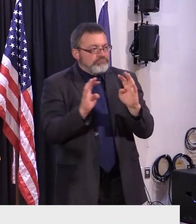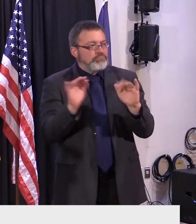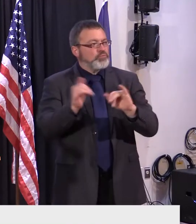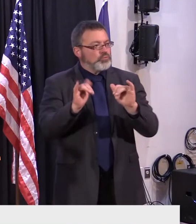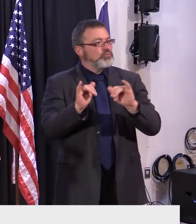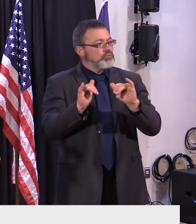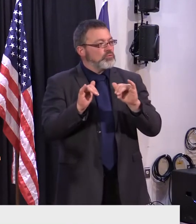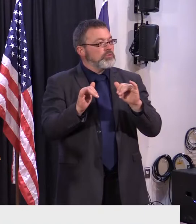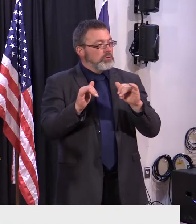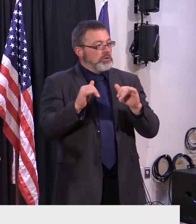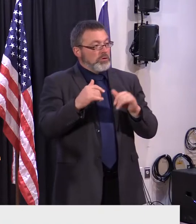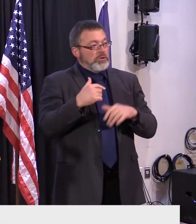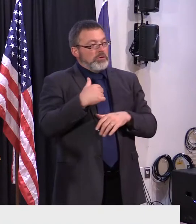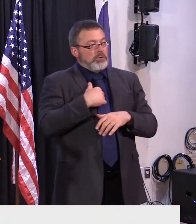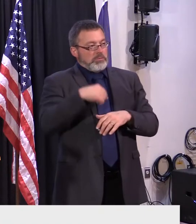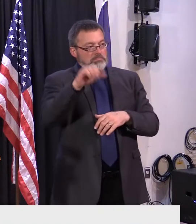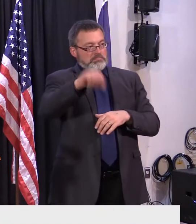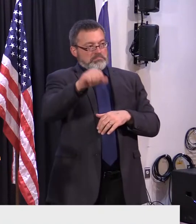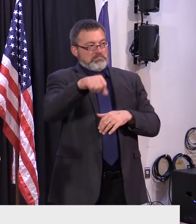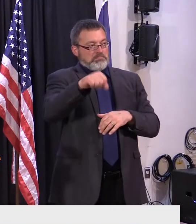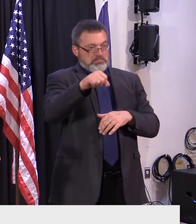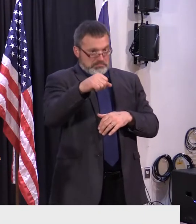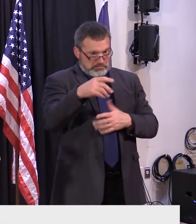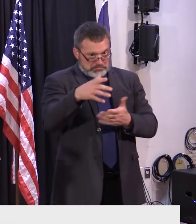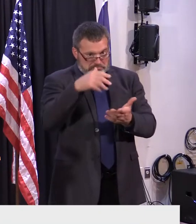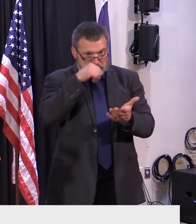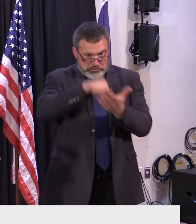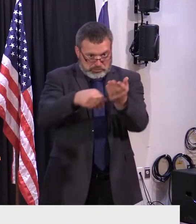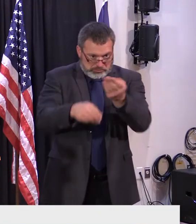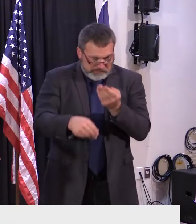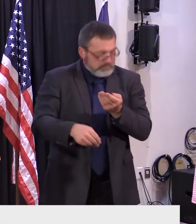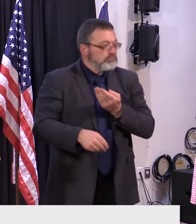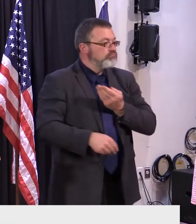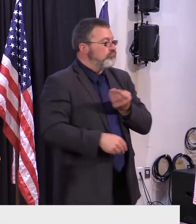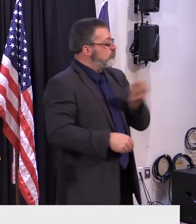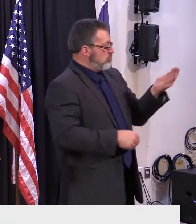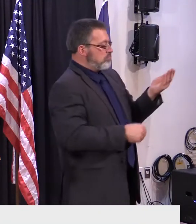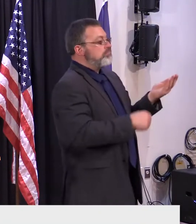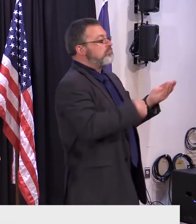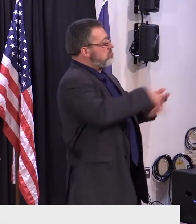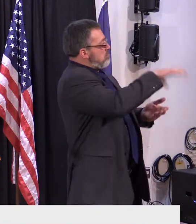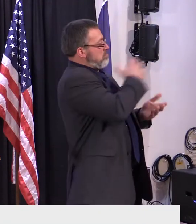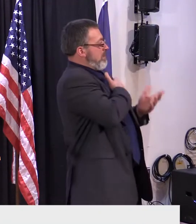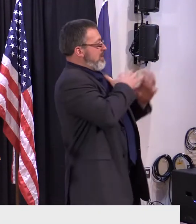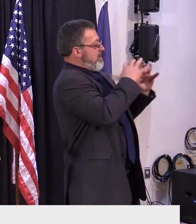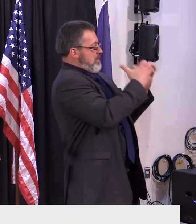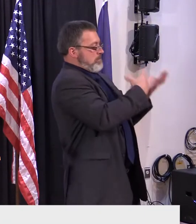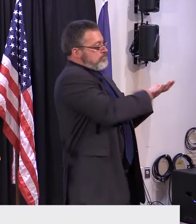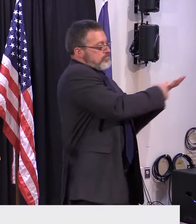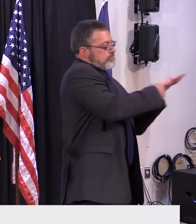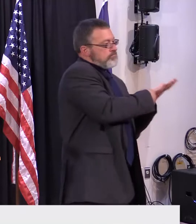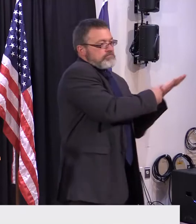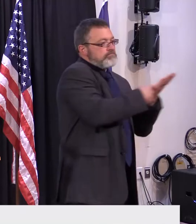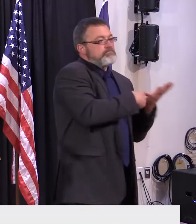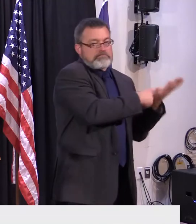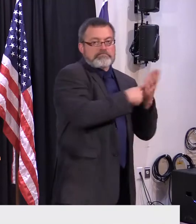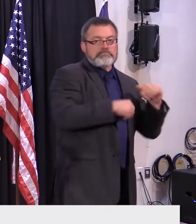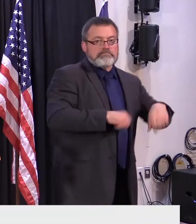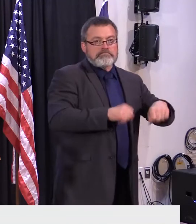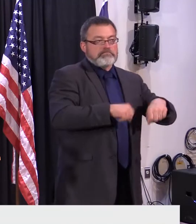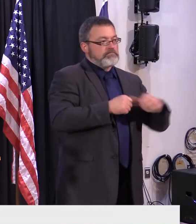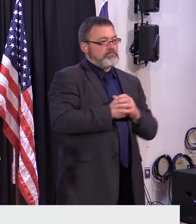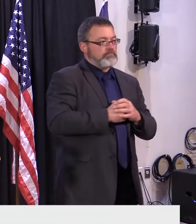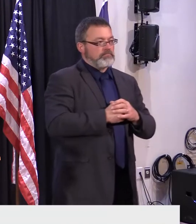back to our scheduler and see what I could set up and listen to what he had to say. Would you be willing to make that letter public?